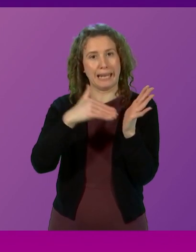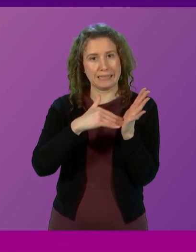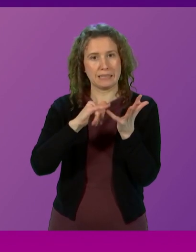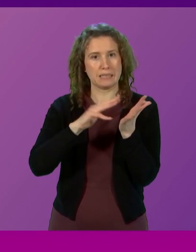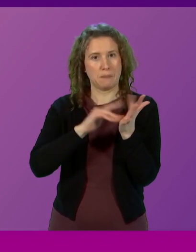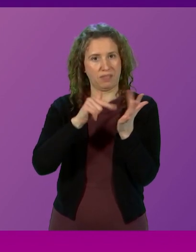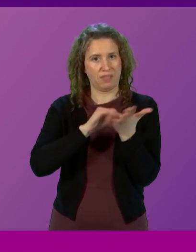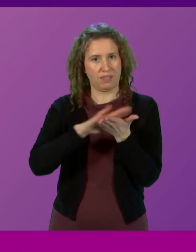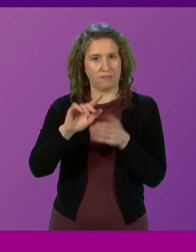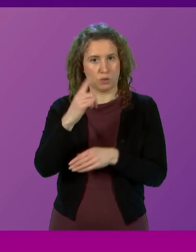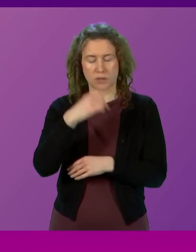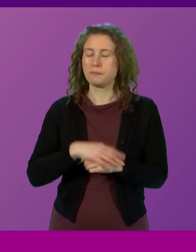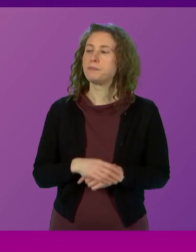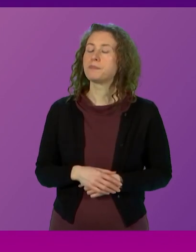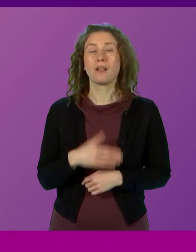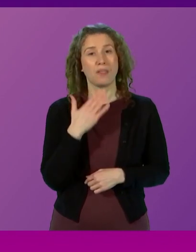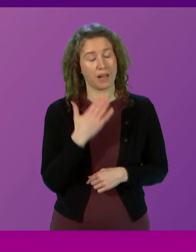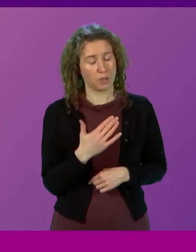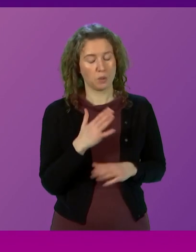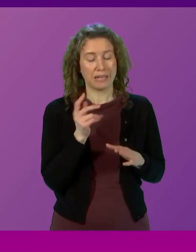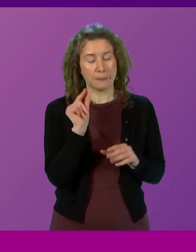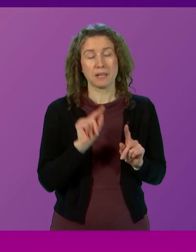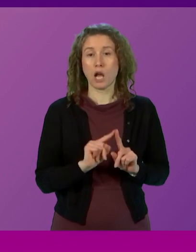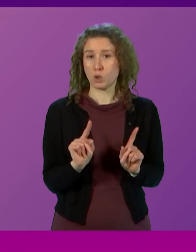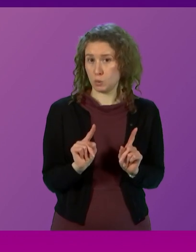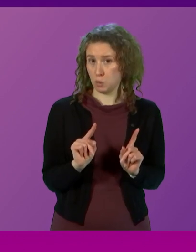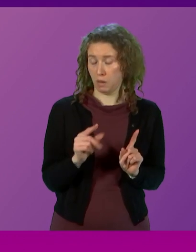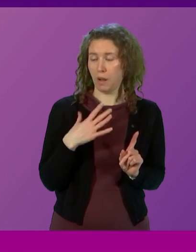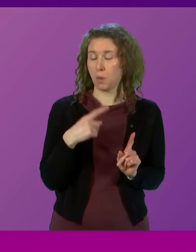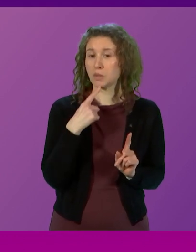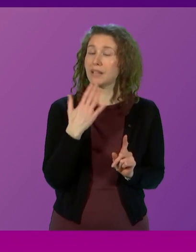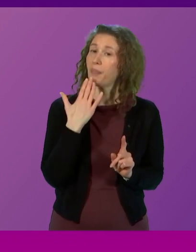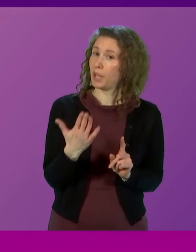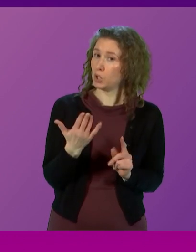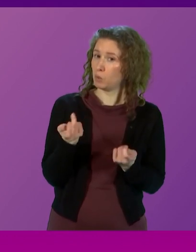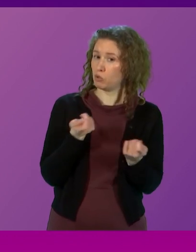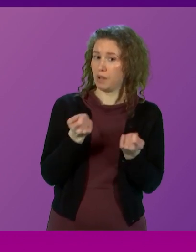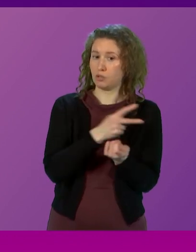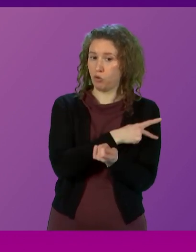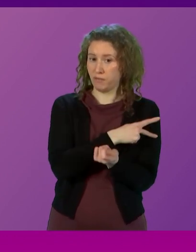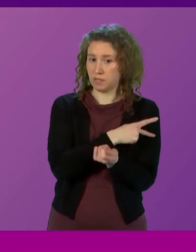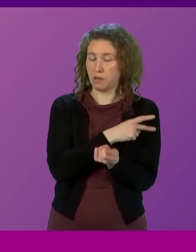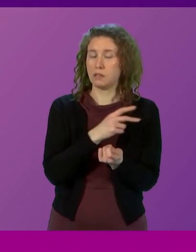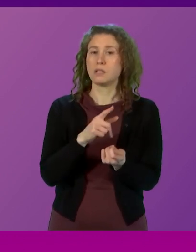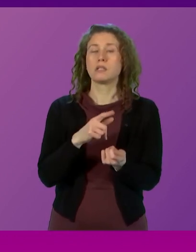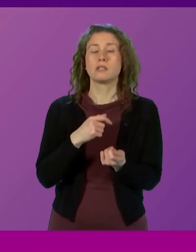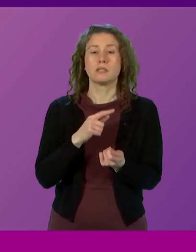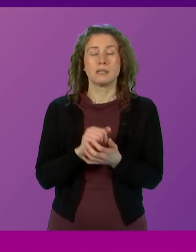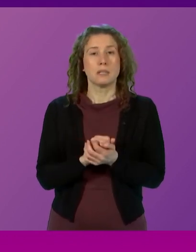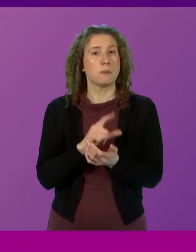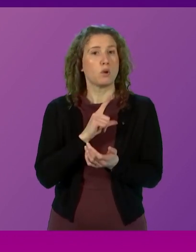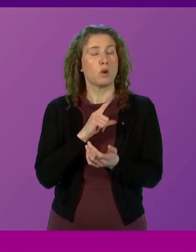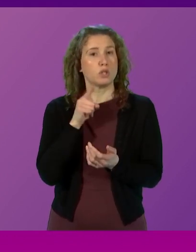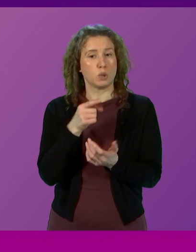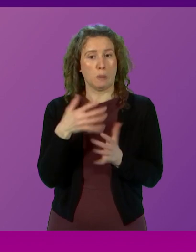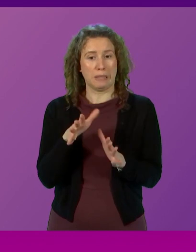Thank you. And rather unusually, Presiding Officer, can I begin by thanking you in my response for